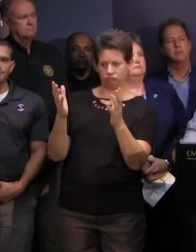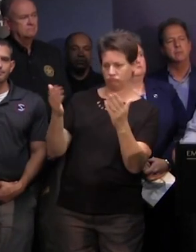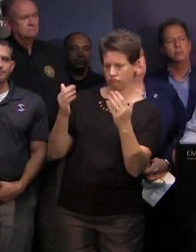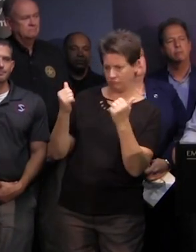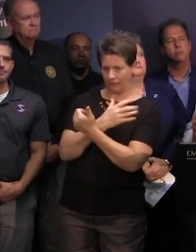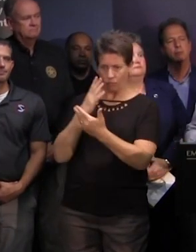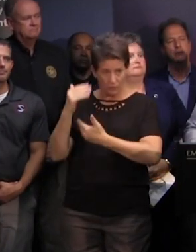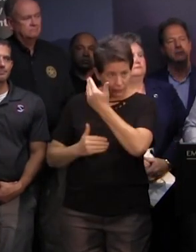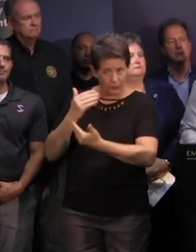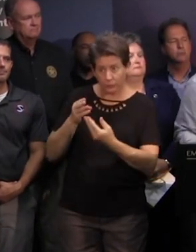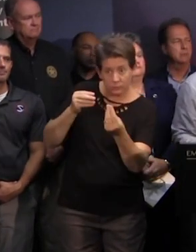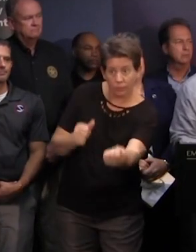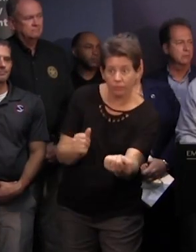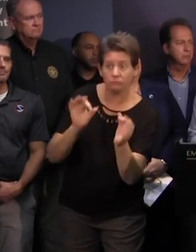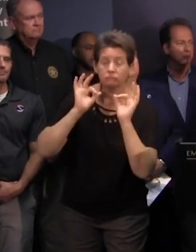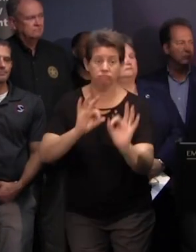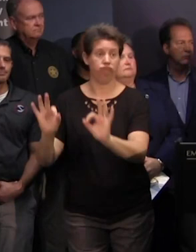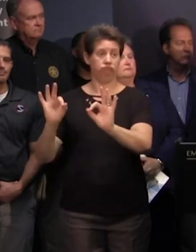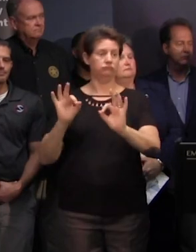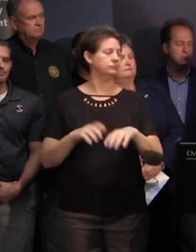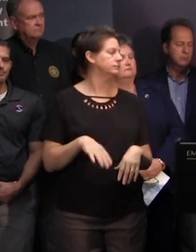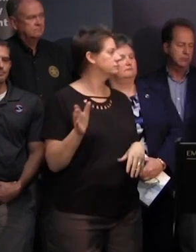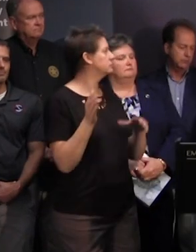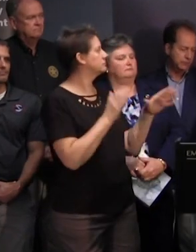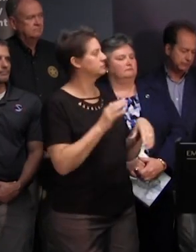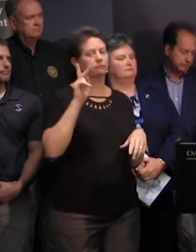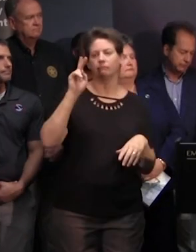reverted route and uh thank you thank you keel